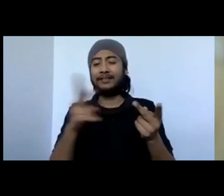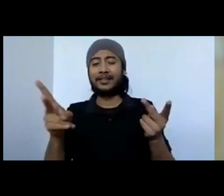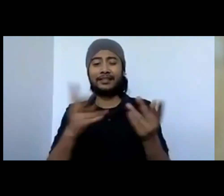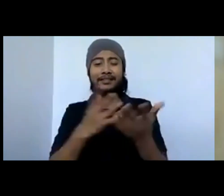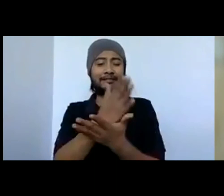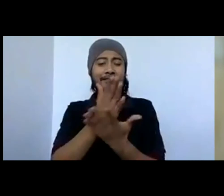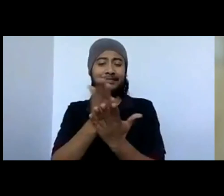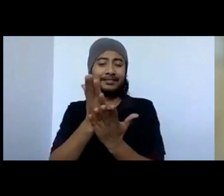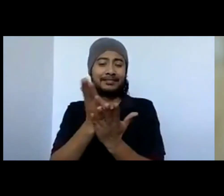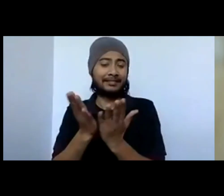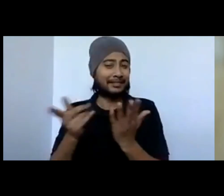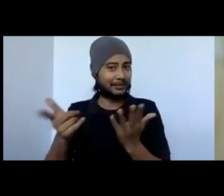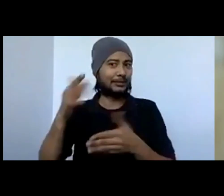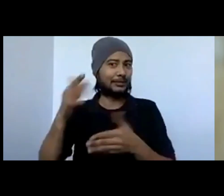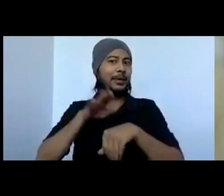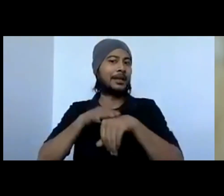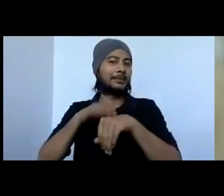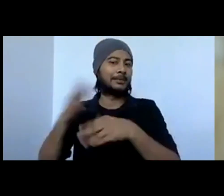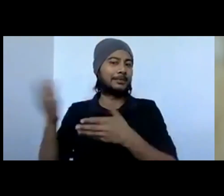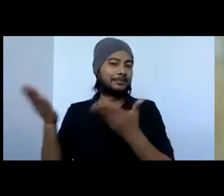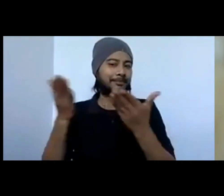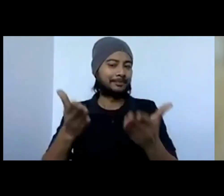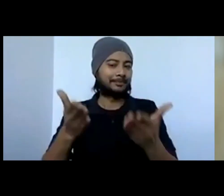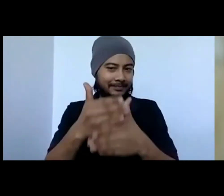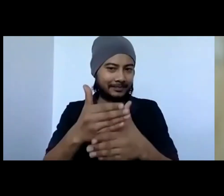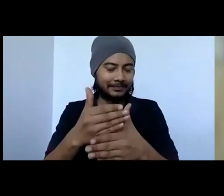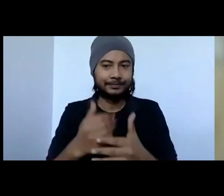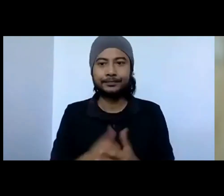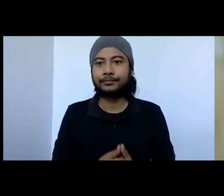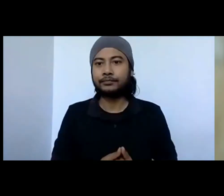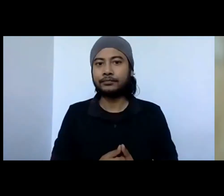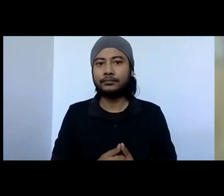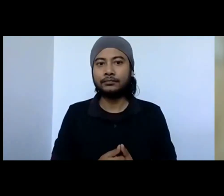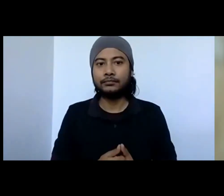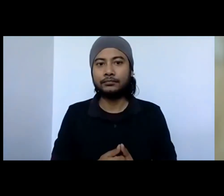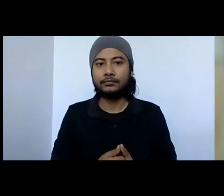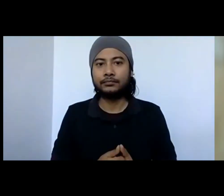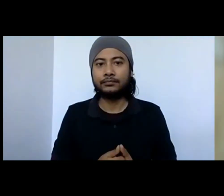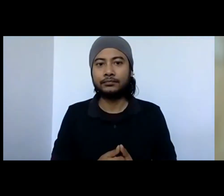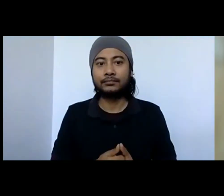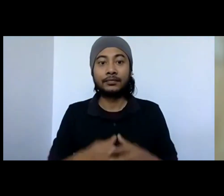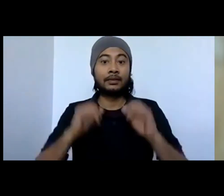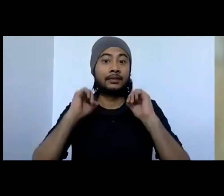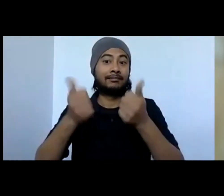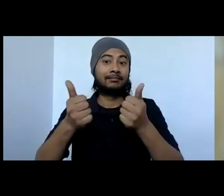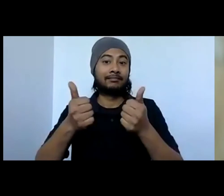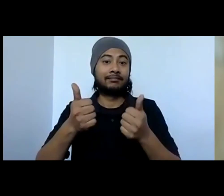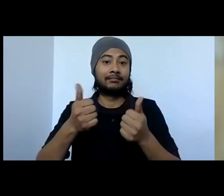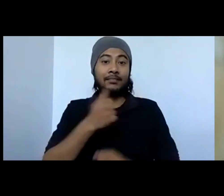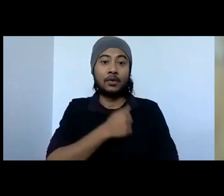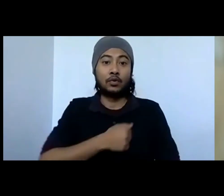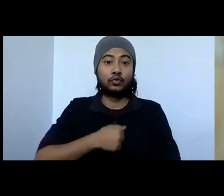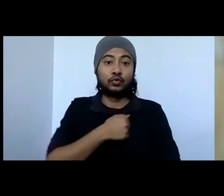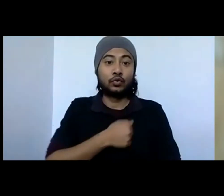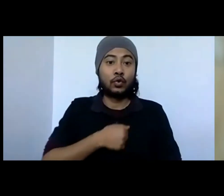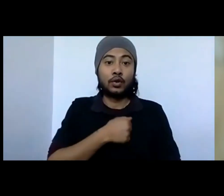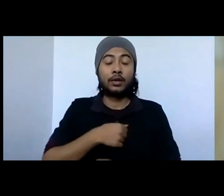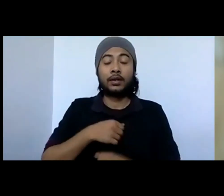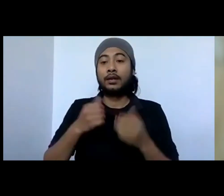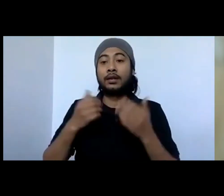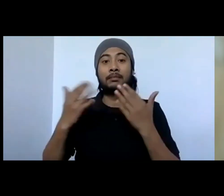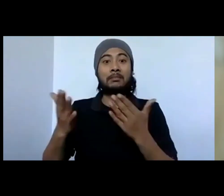Absolutely. Thank you so much, Sachin. This was, I'm sorry for an exhaustive introduction, but I still try to keep it crisp.